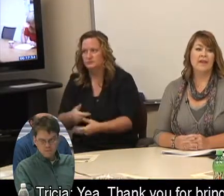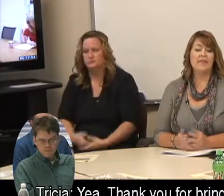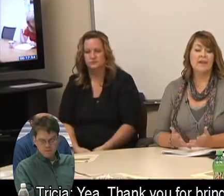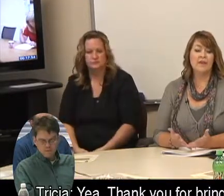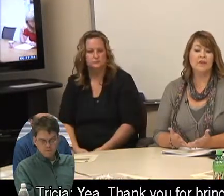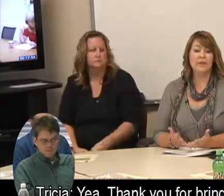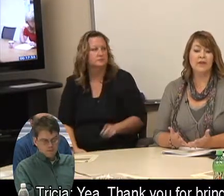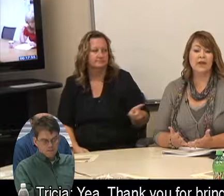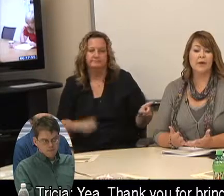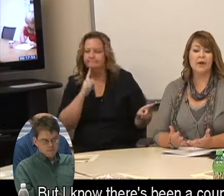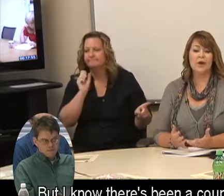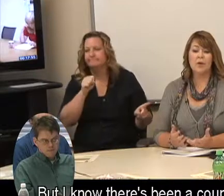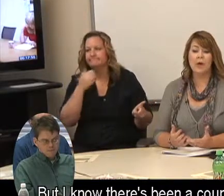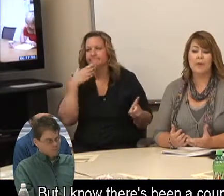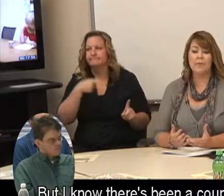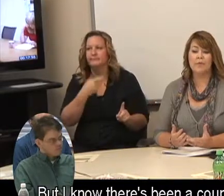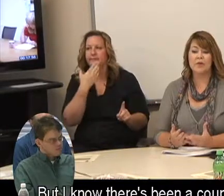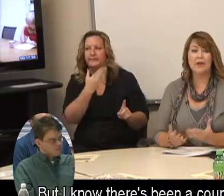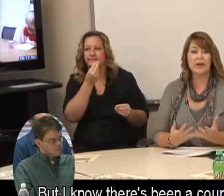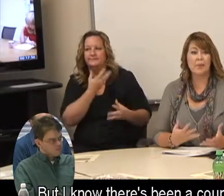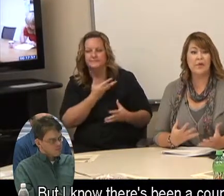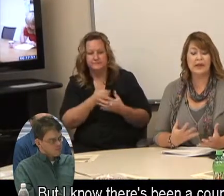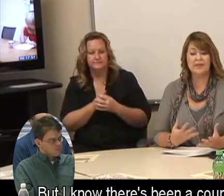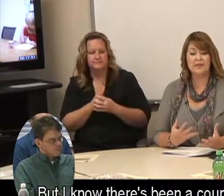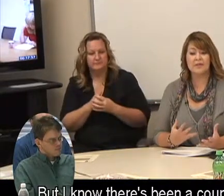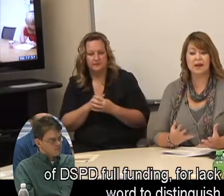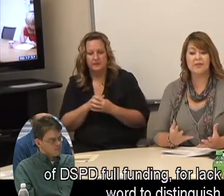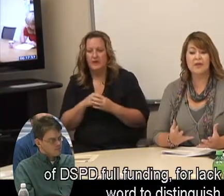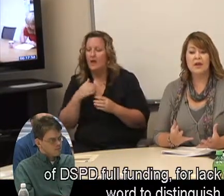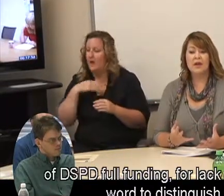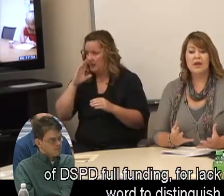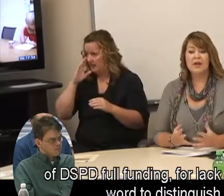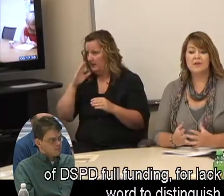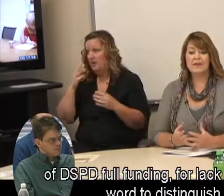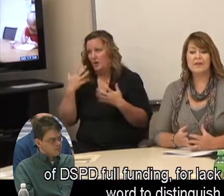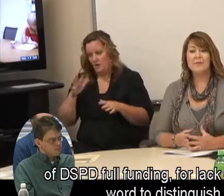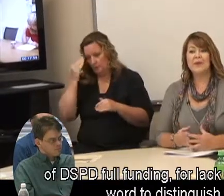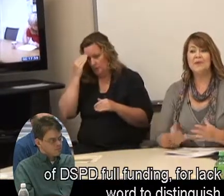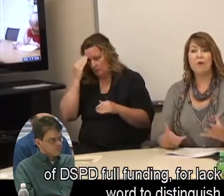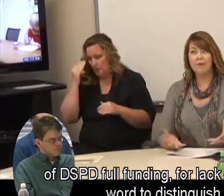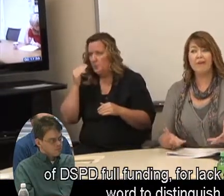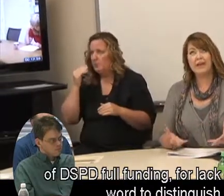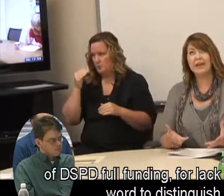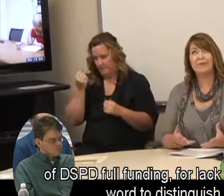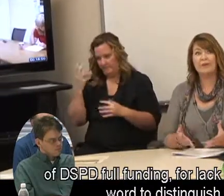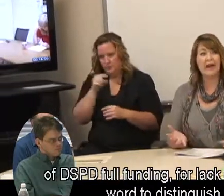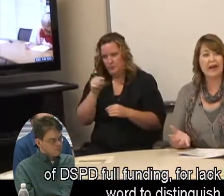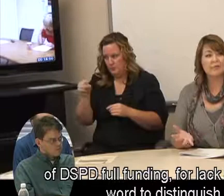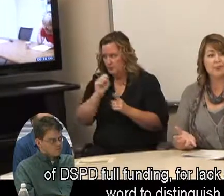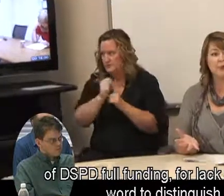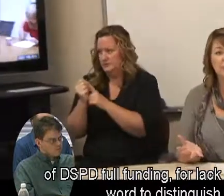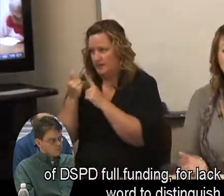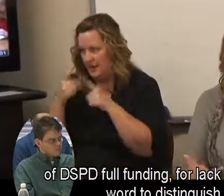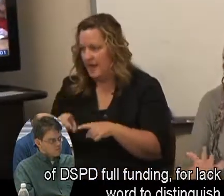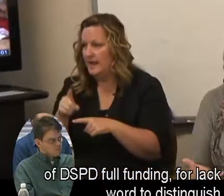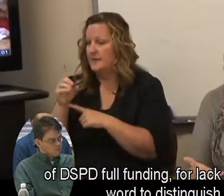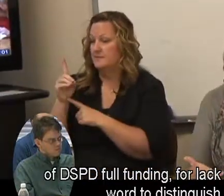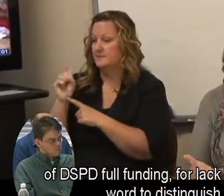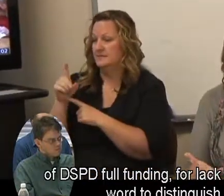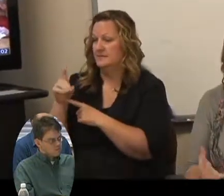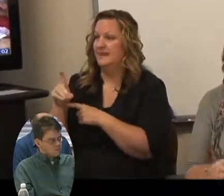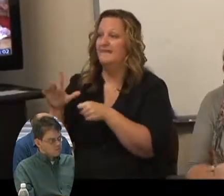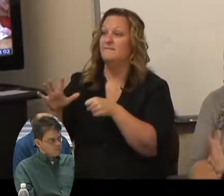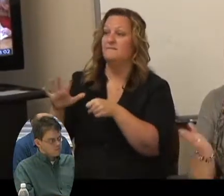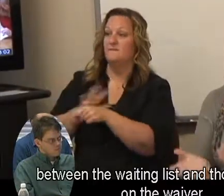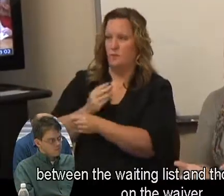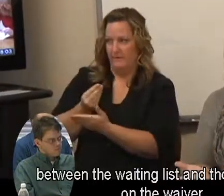Yeah, thank you for bringing that up. But I know there's been a couple cases of DSPD full funding, for the lack of better word to distinguish